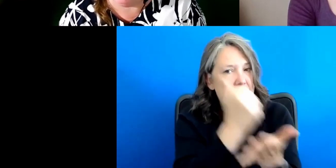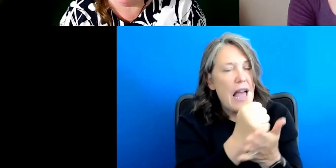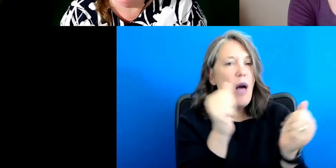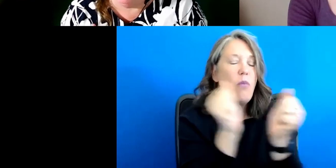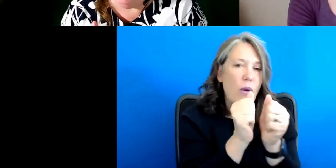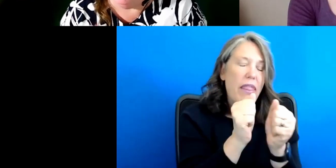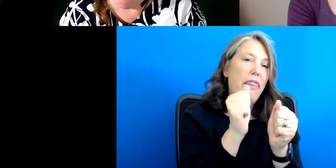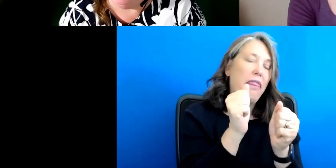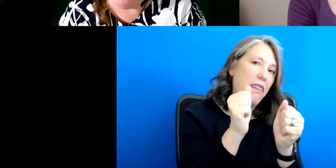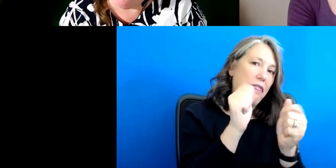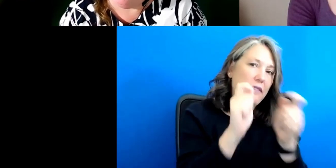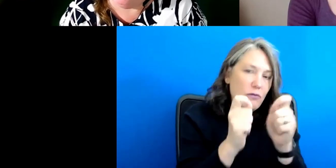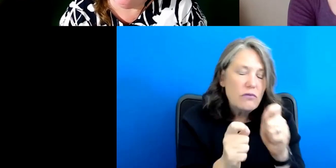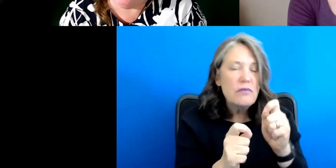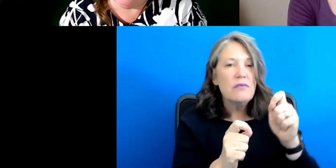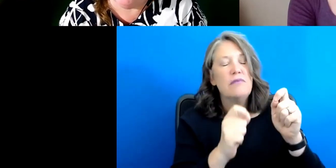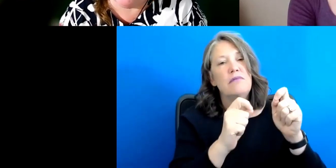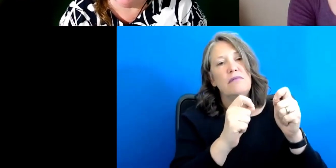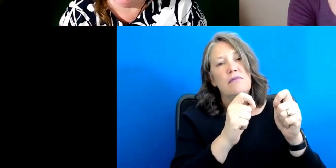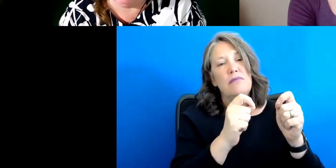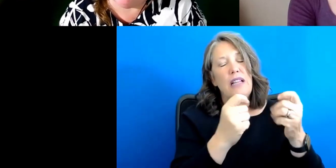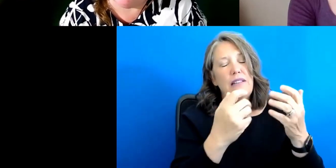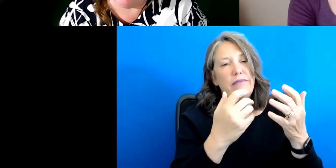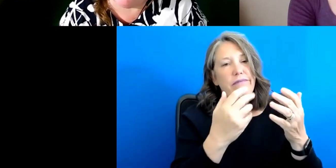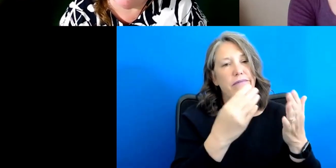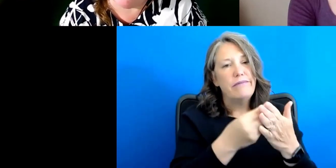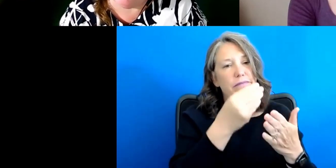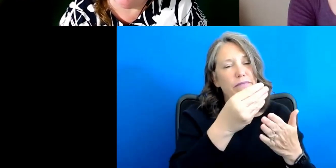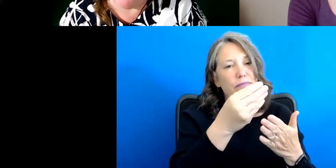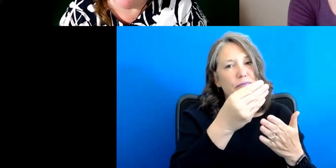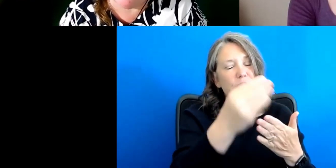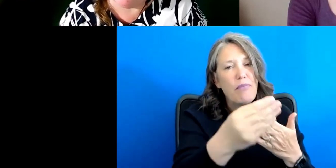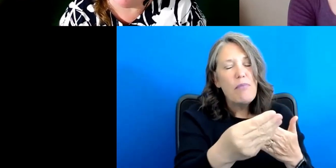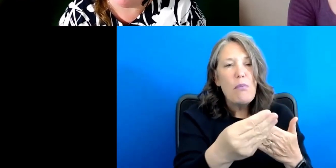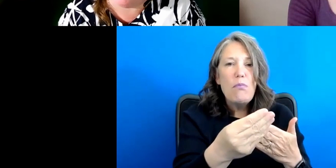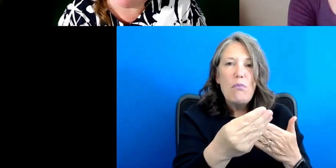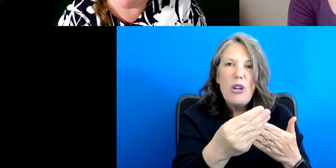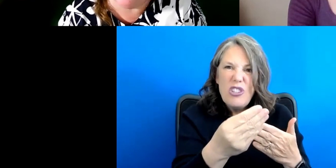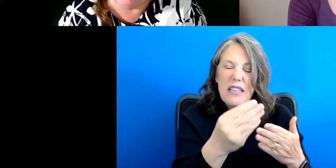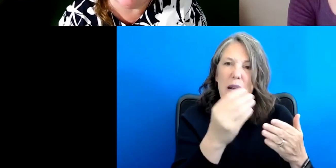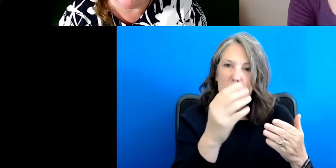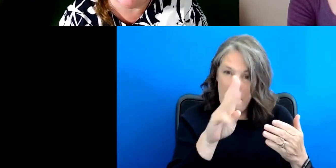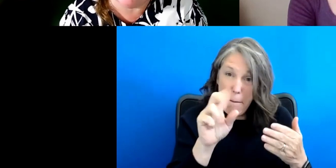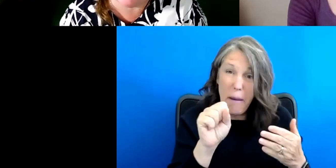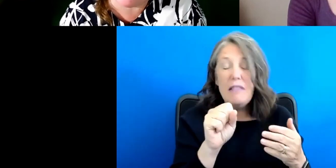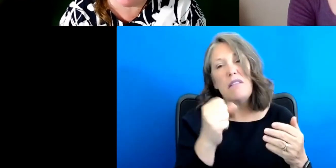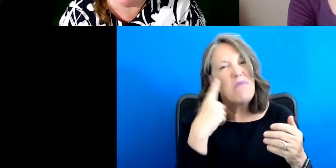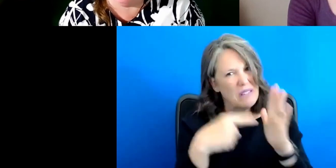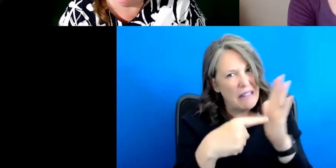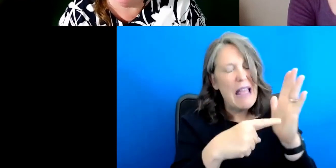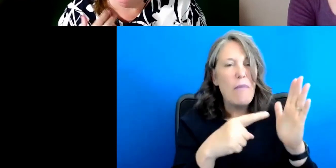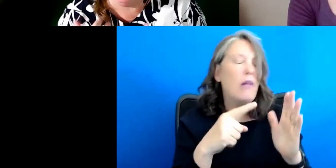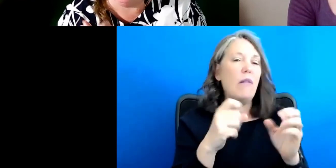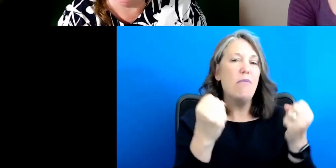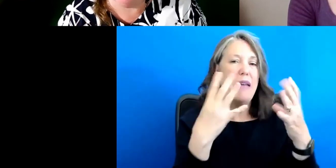things like, um, you know, purchasing fleets of accessible buses and assistive technology. So this isn't